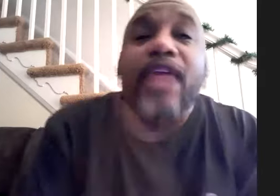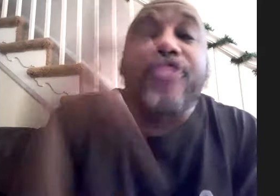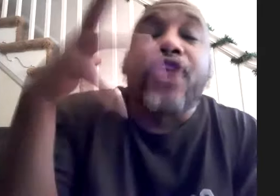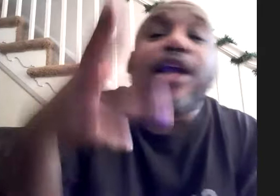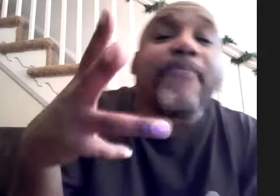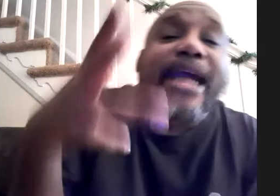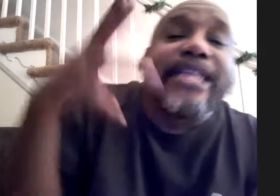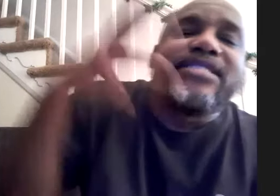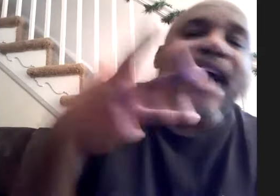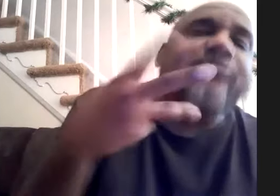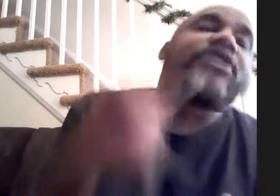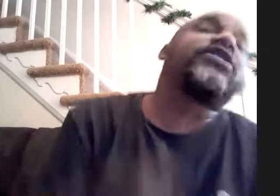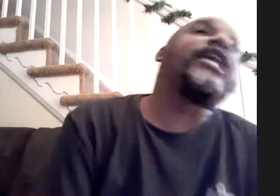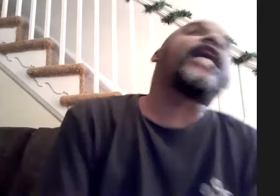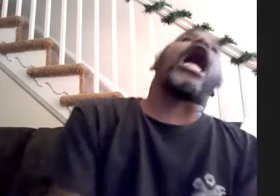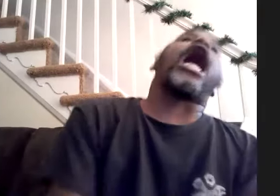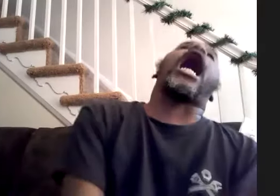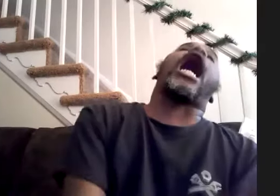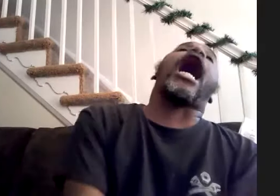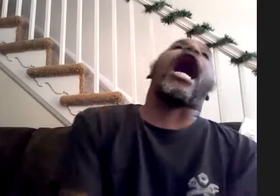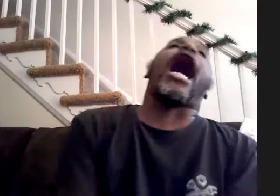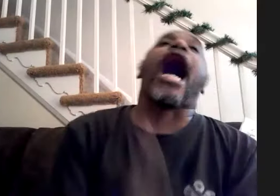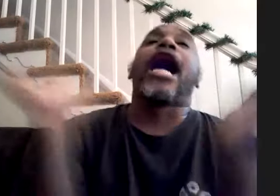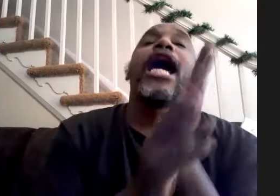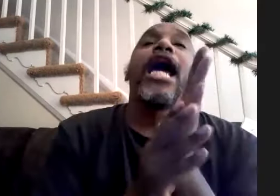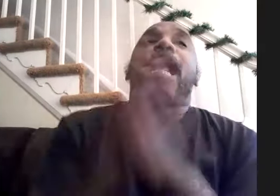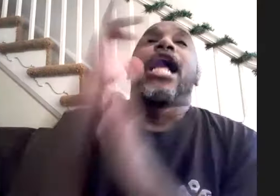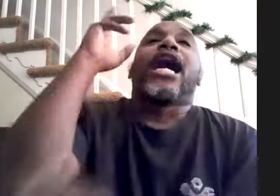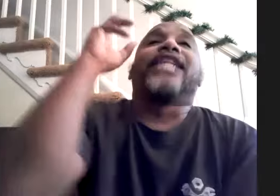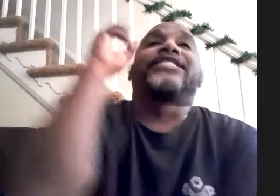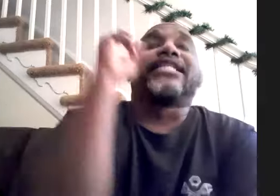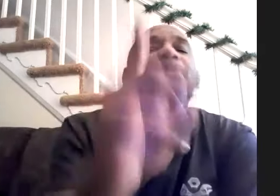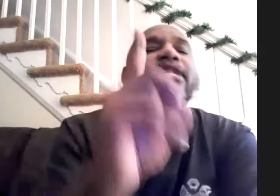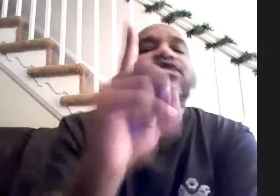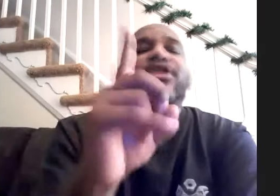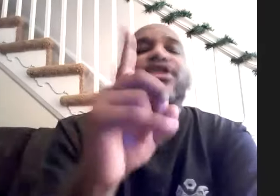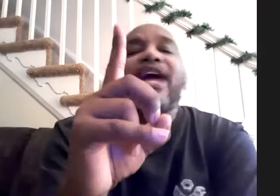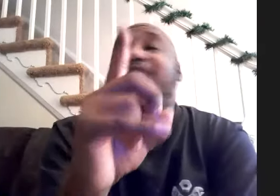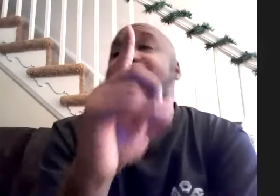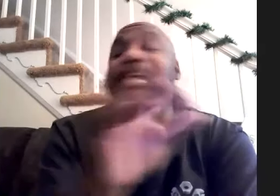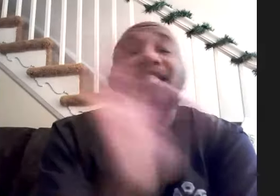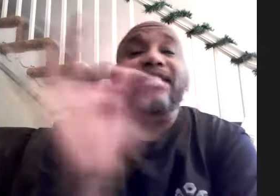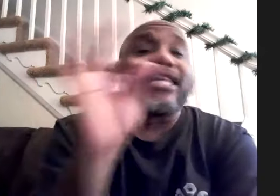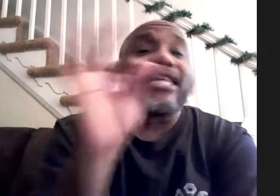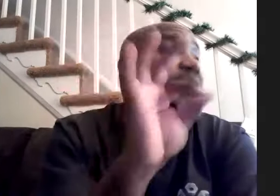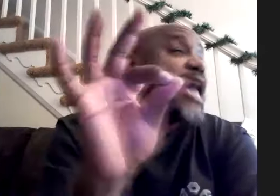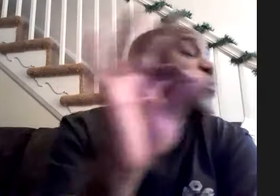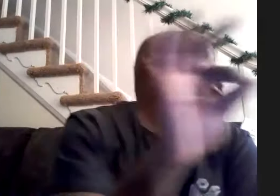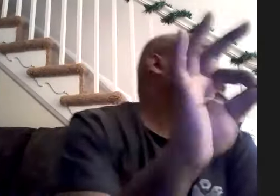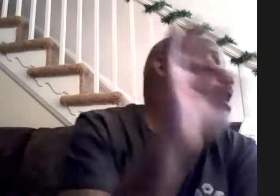and then i thought about it in depth it's like ah i said that means three things and i had that i said that to my dad once i said